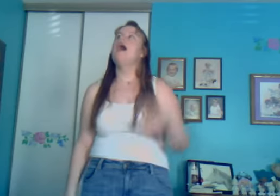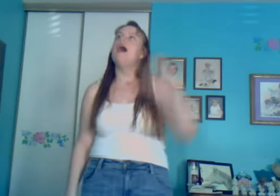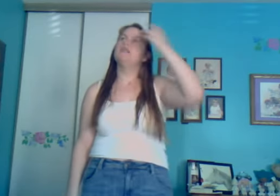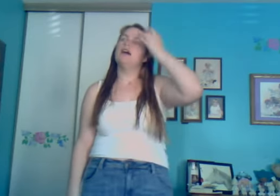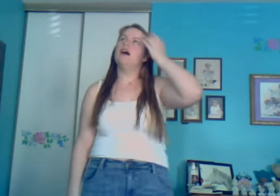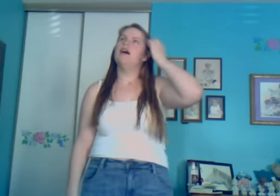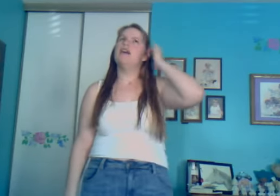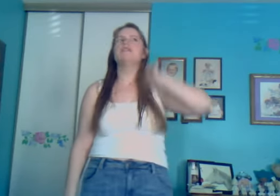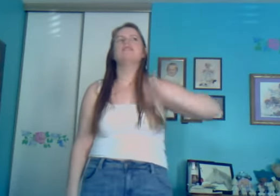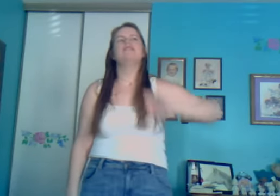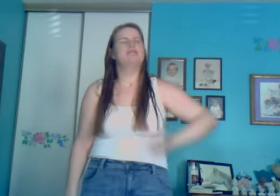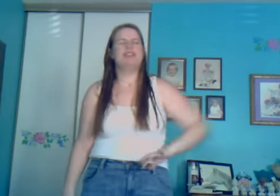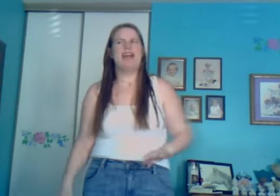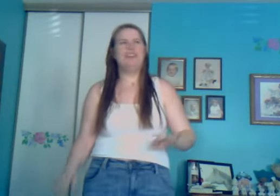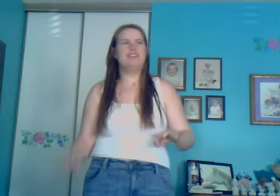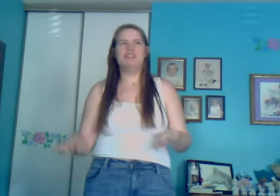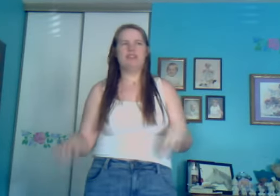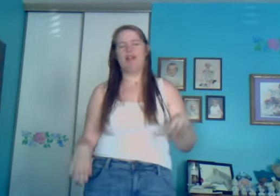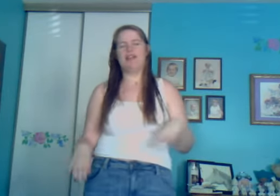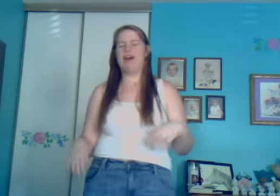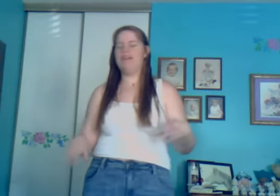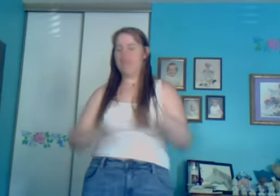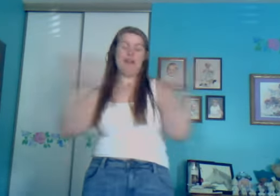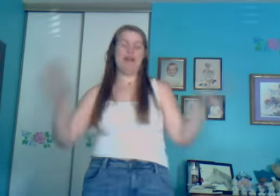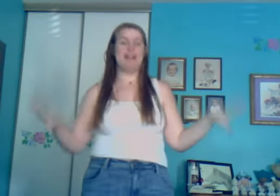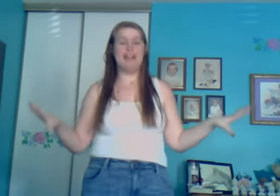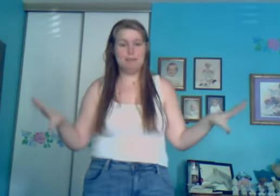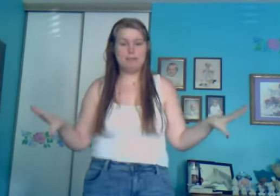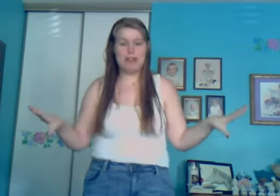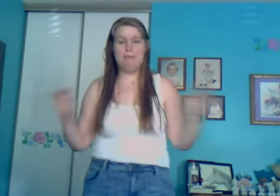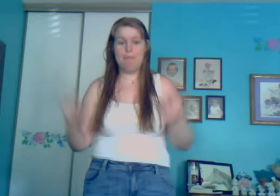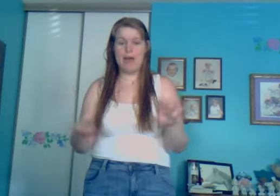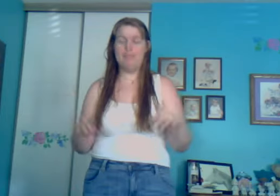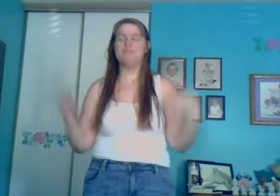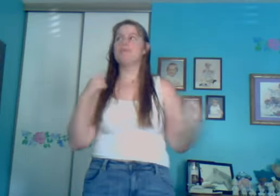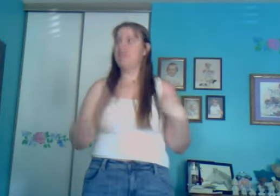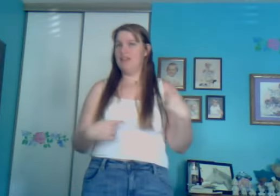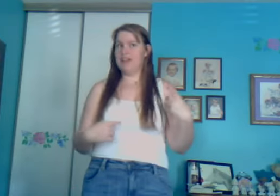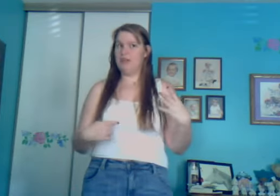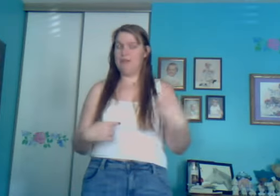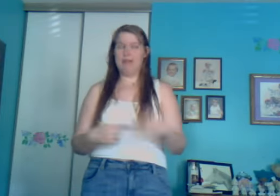And I think his name is, like, Atlas or something like that. I don't know. I can't keep him straight. But that's who I'm playing,